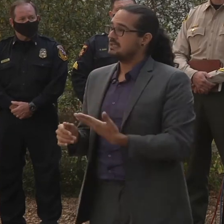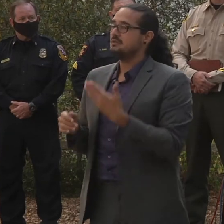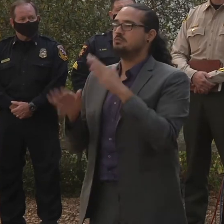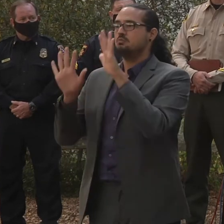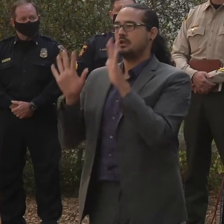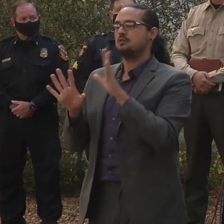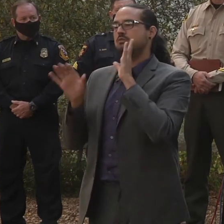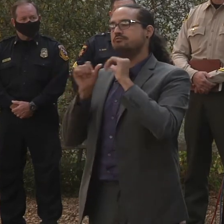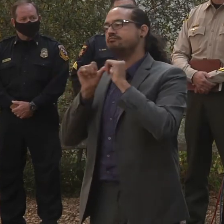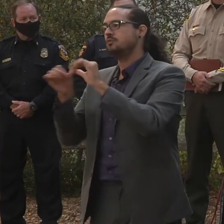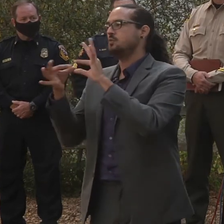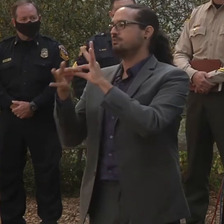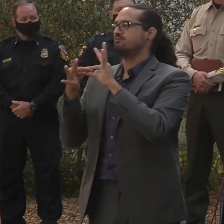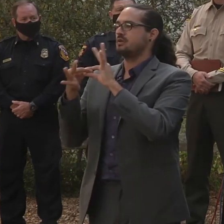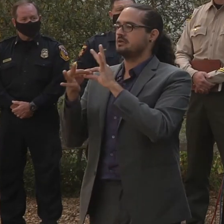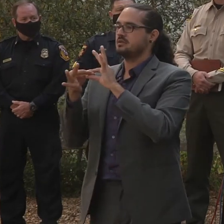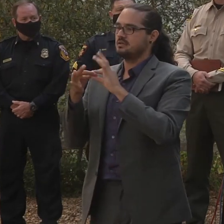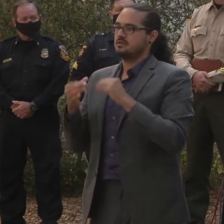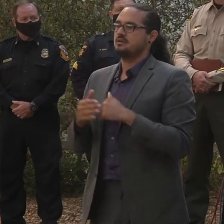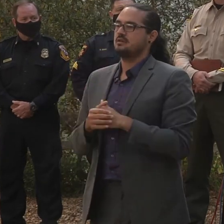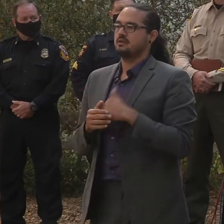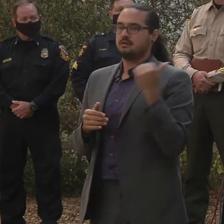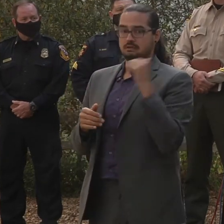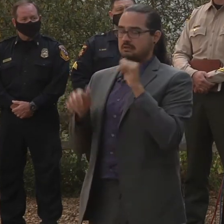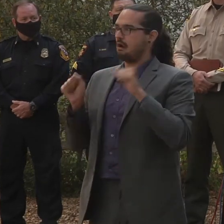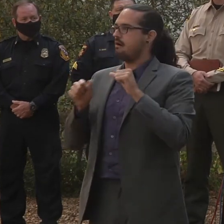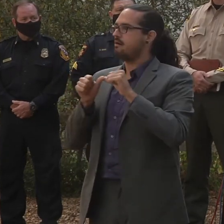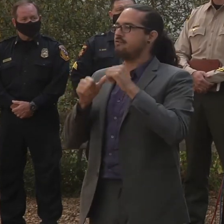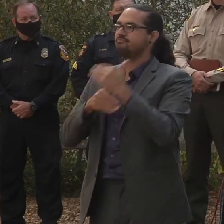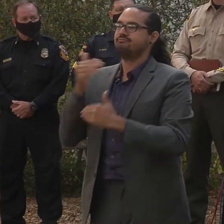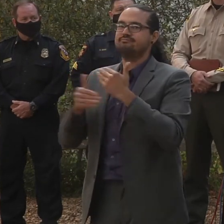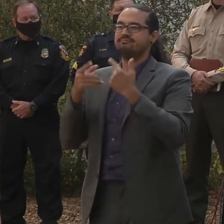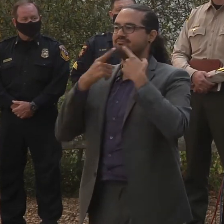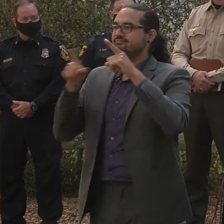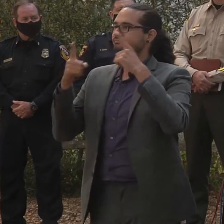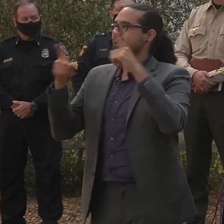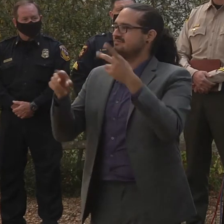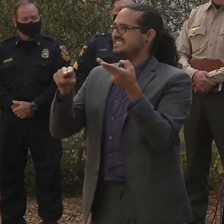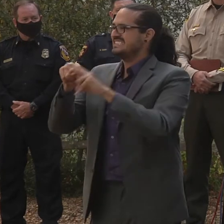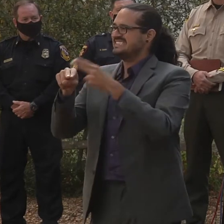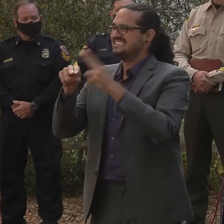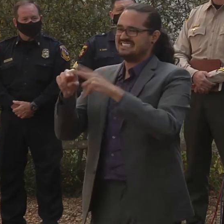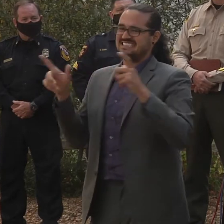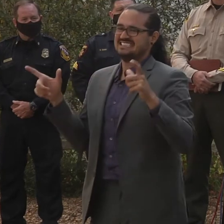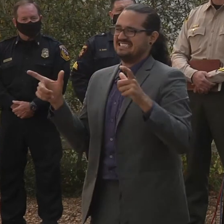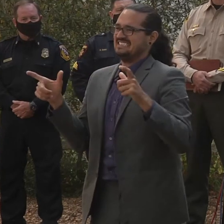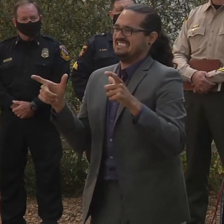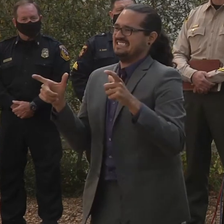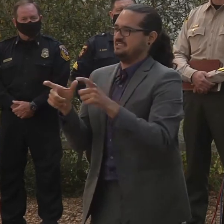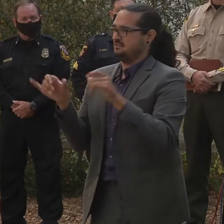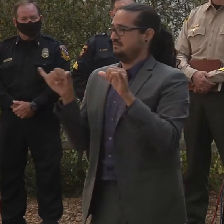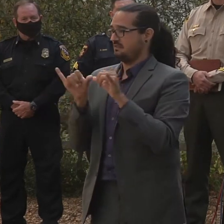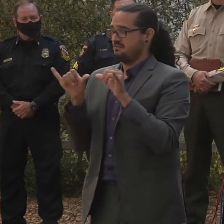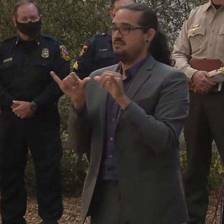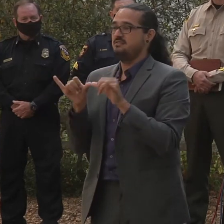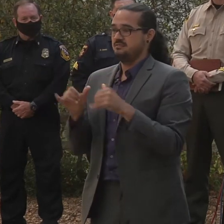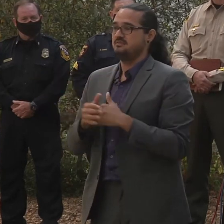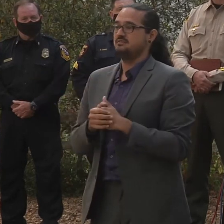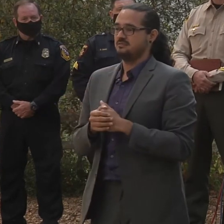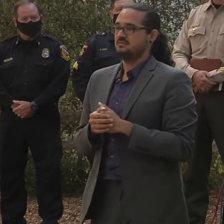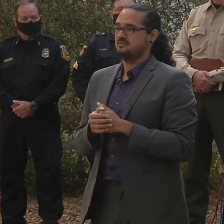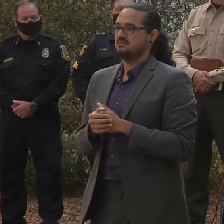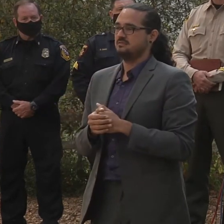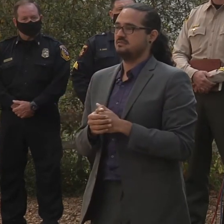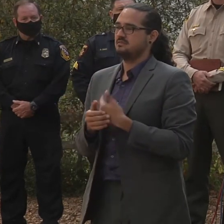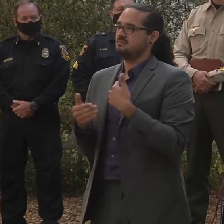work. And the percentage of the containment, I think, will continue to increase. And we will keep welcoming the news